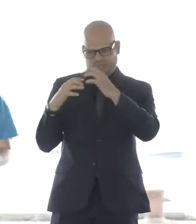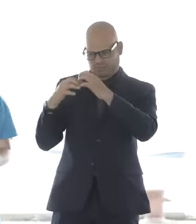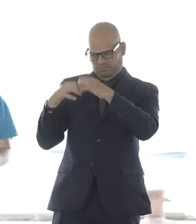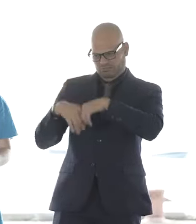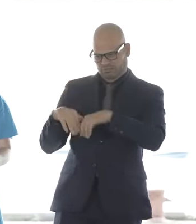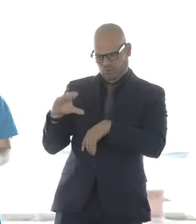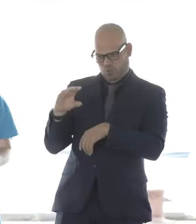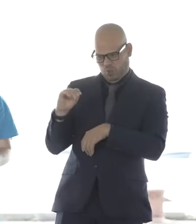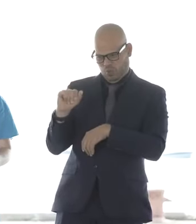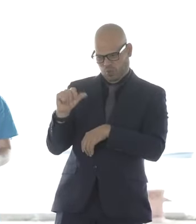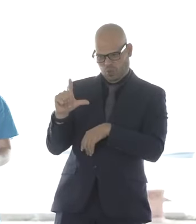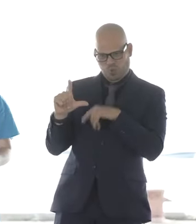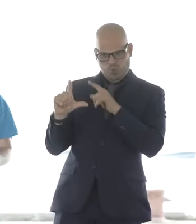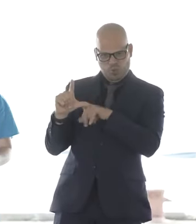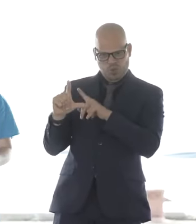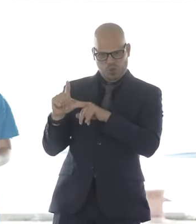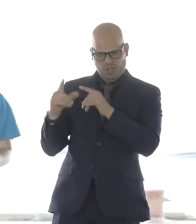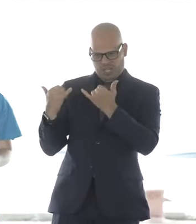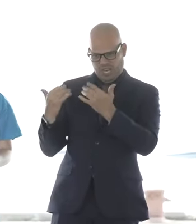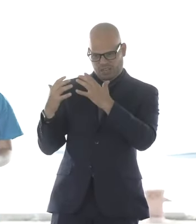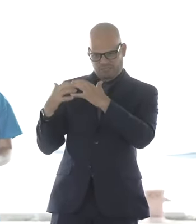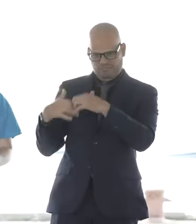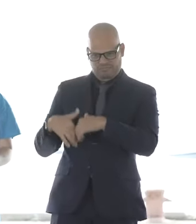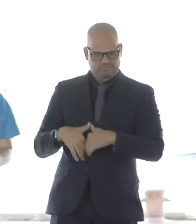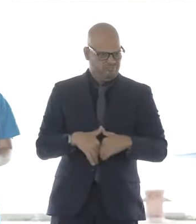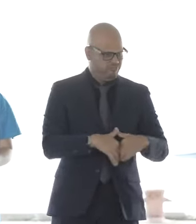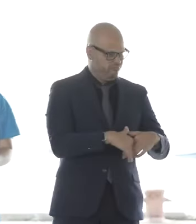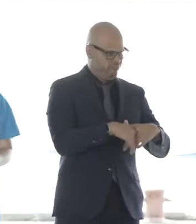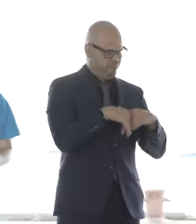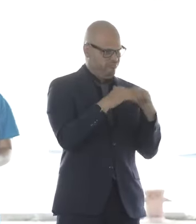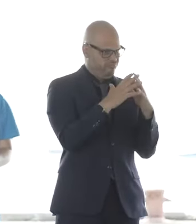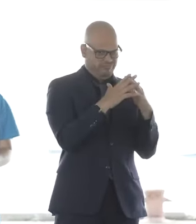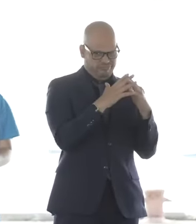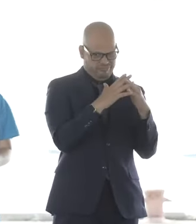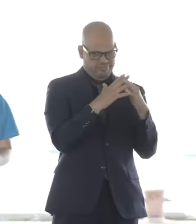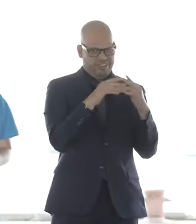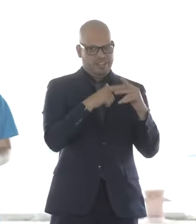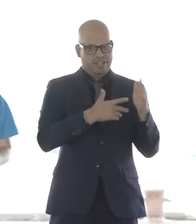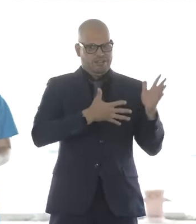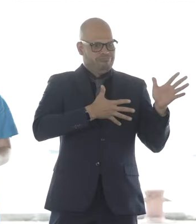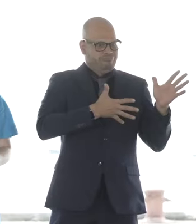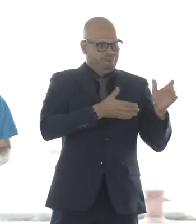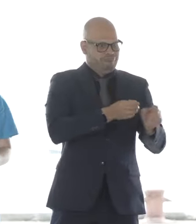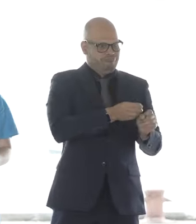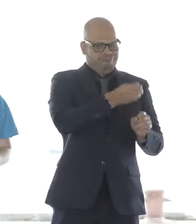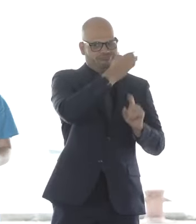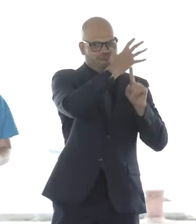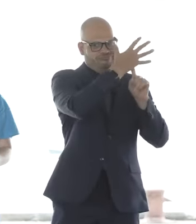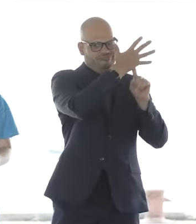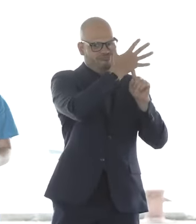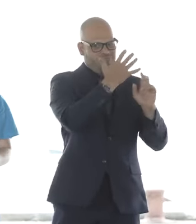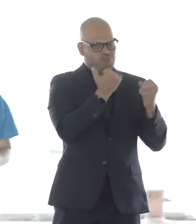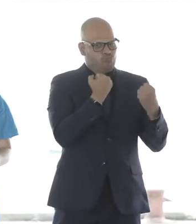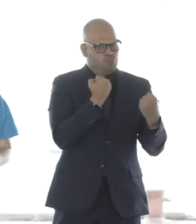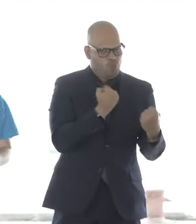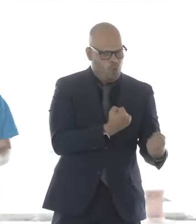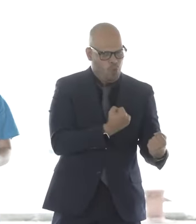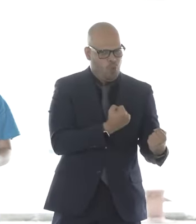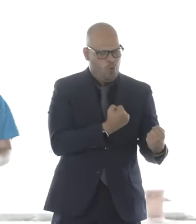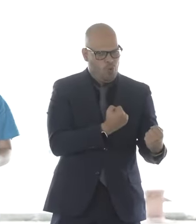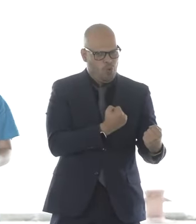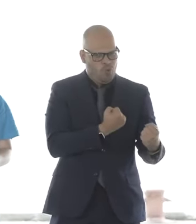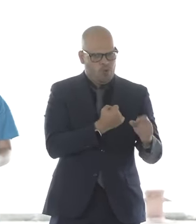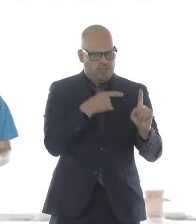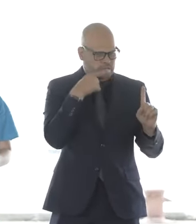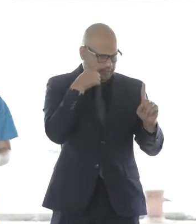and here it is being developed today. With an ethos for community power at our roots and founders with strong social justice focus, we will